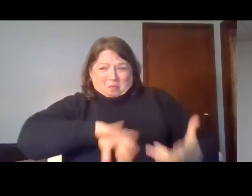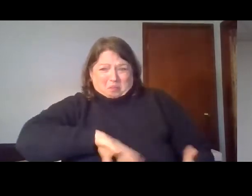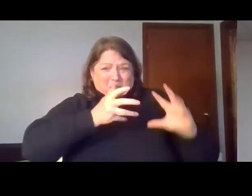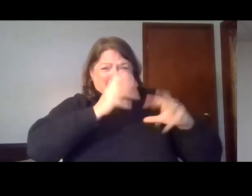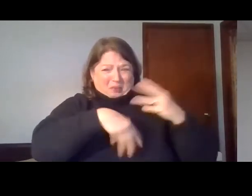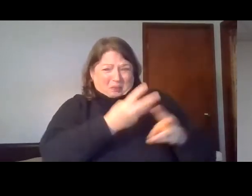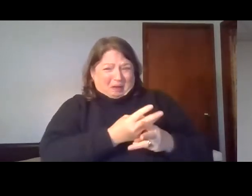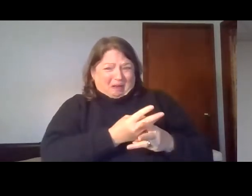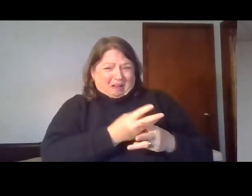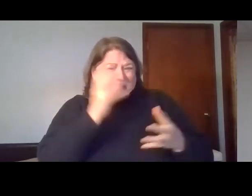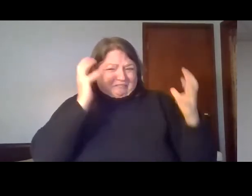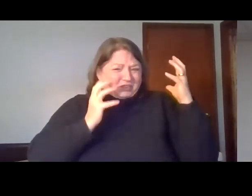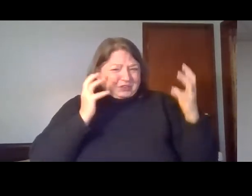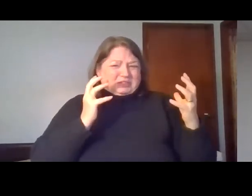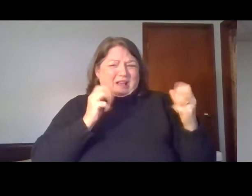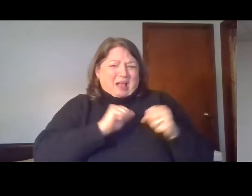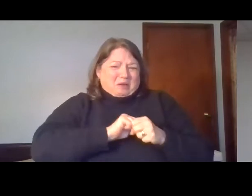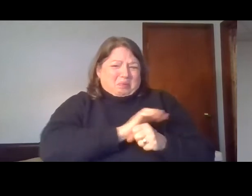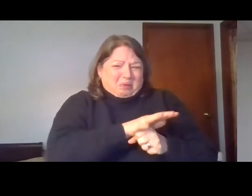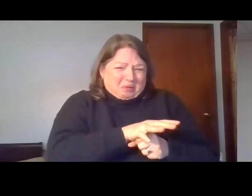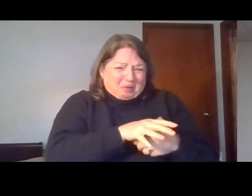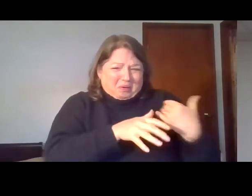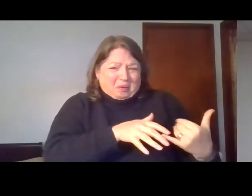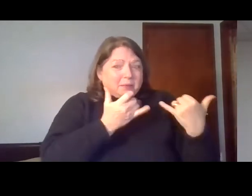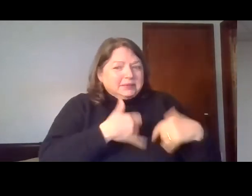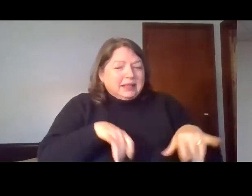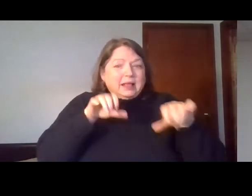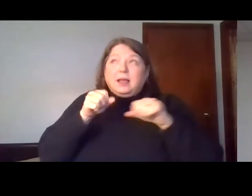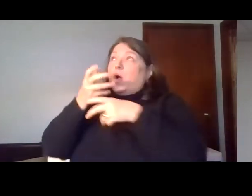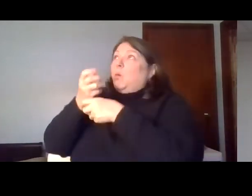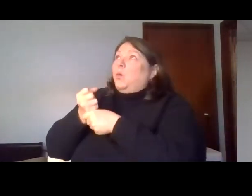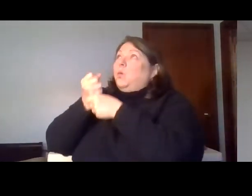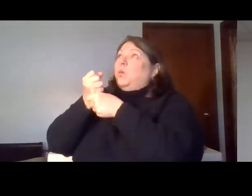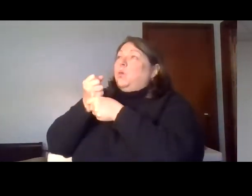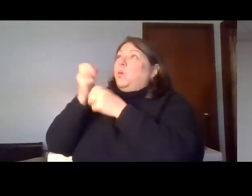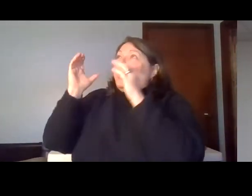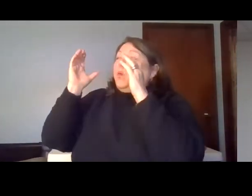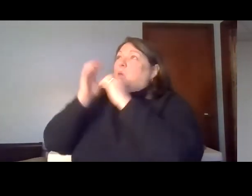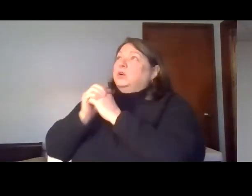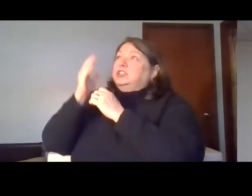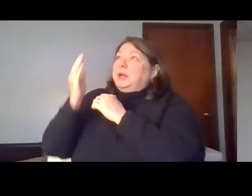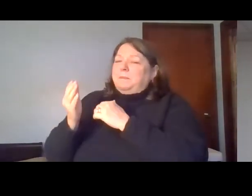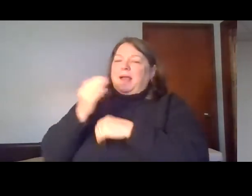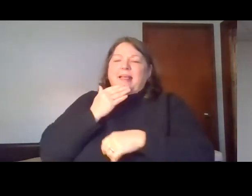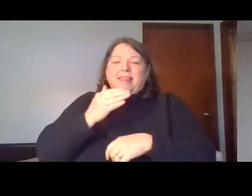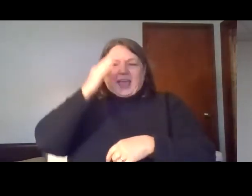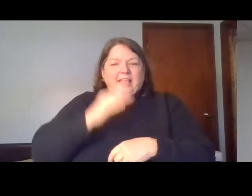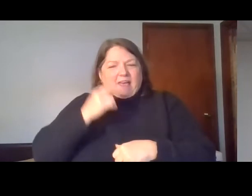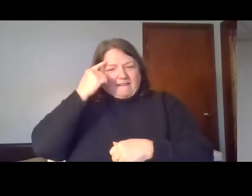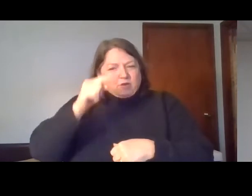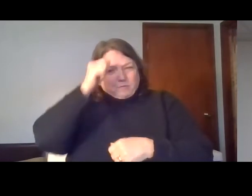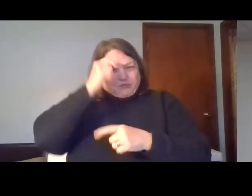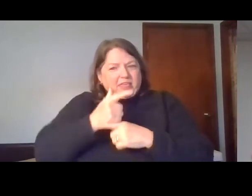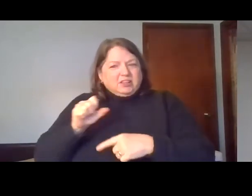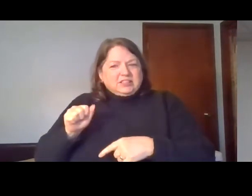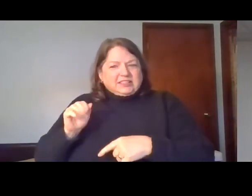confusion, that there is still something to worship God about. And I do thank God for my brother Sam and sister Heather and brother Evan for